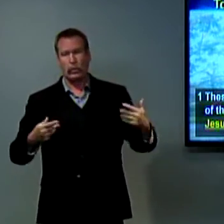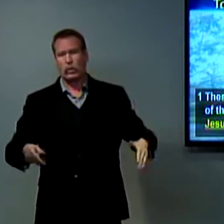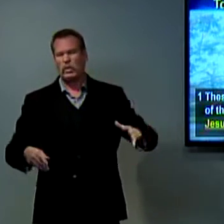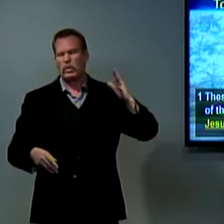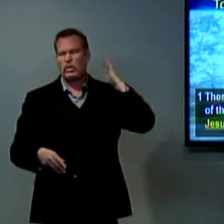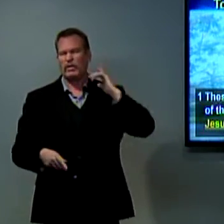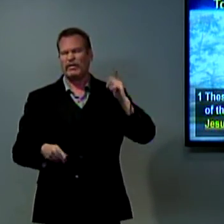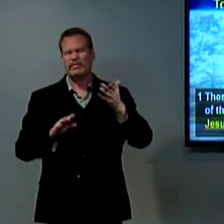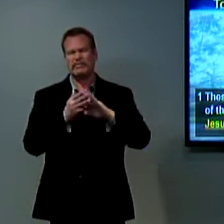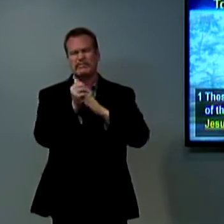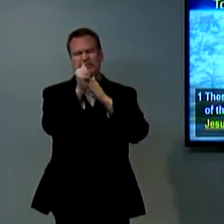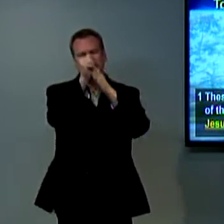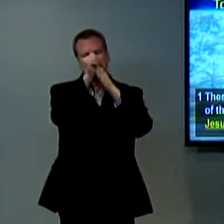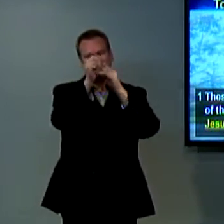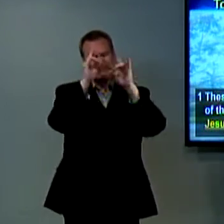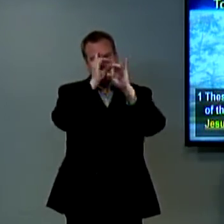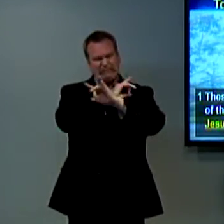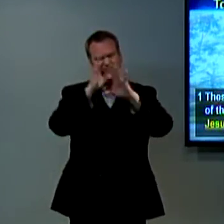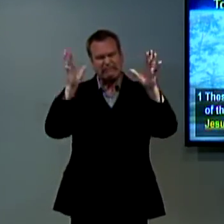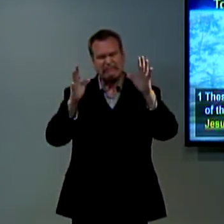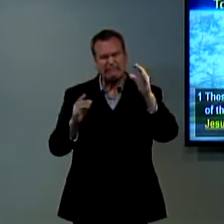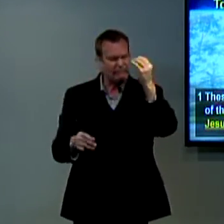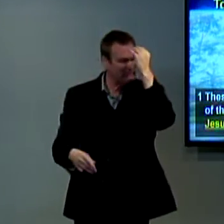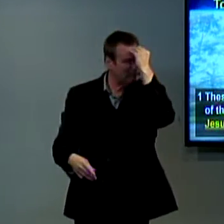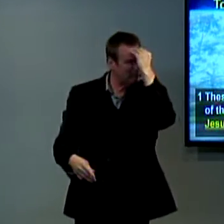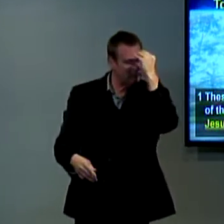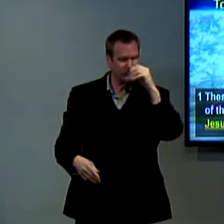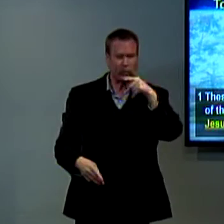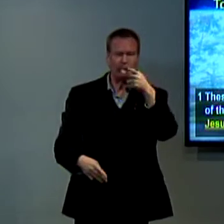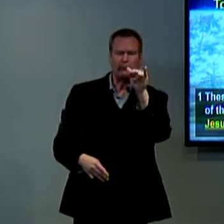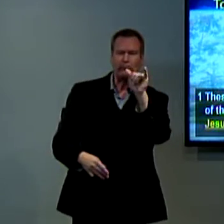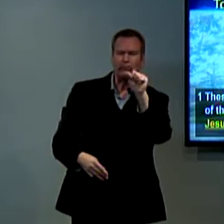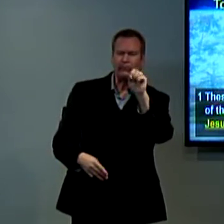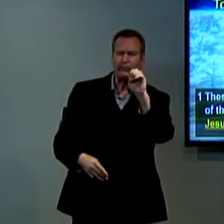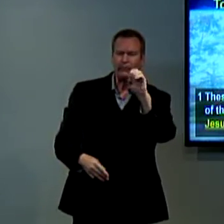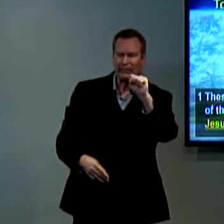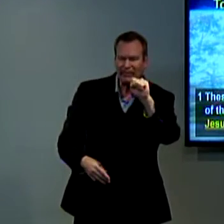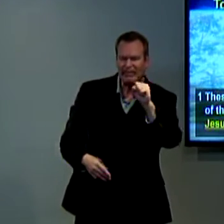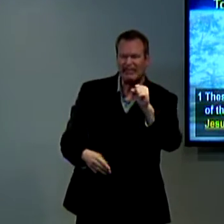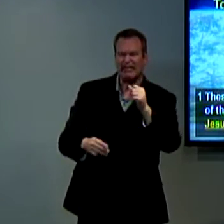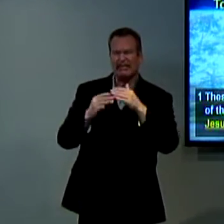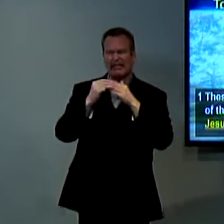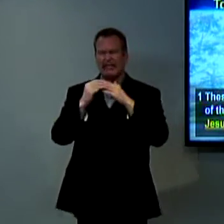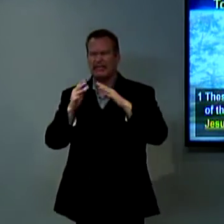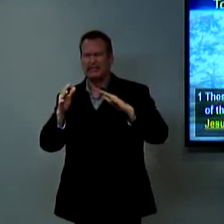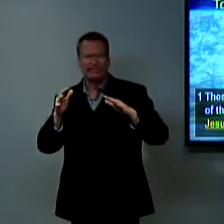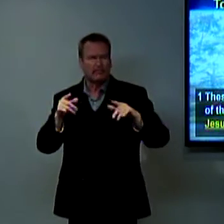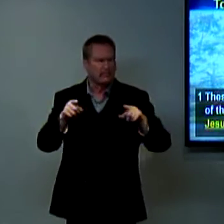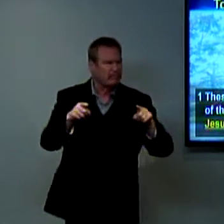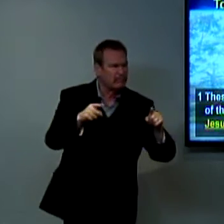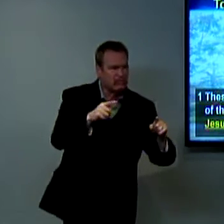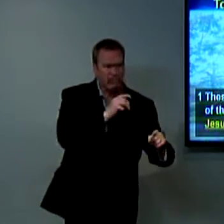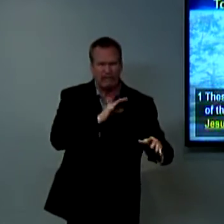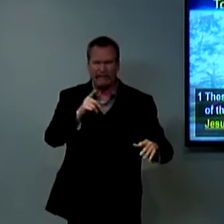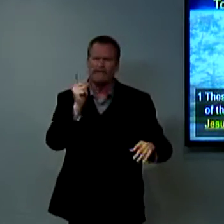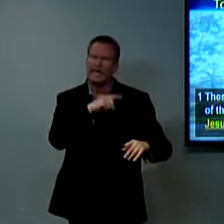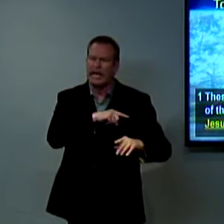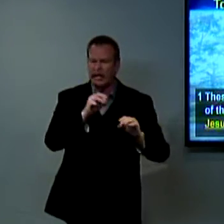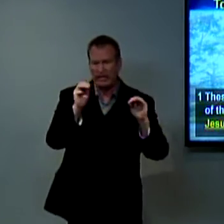So we know that Paul was a Pharisee of Pharisees. He was one of the leaders and